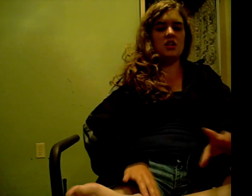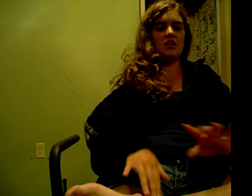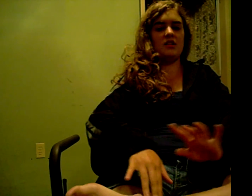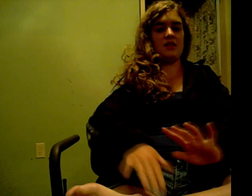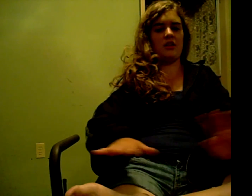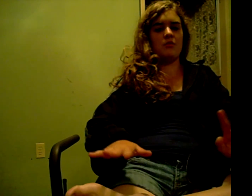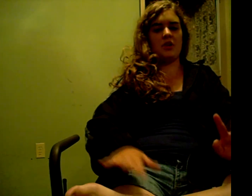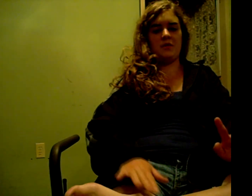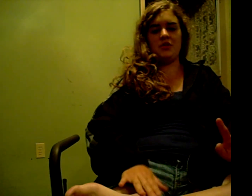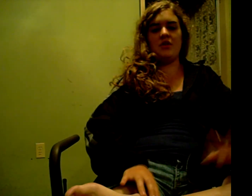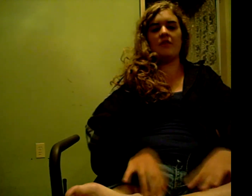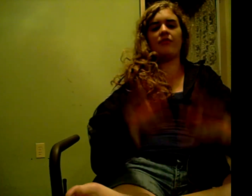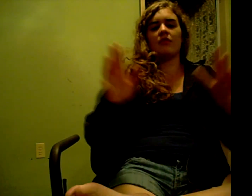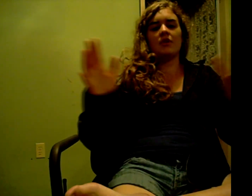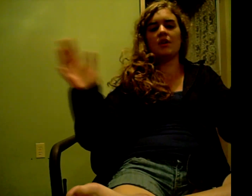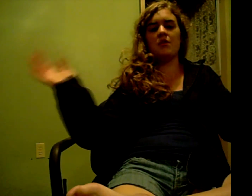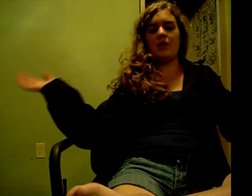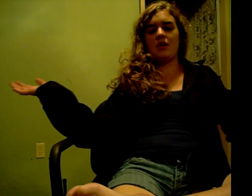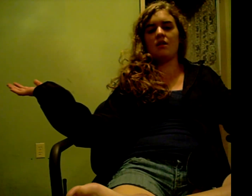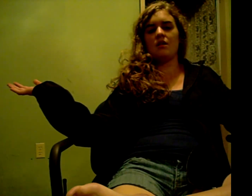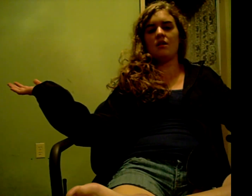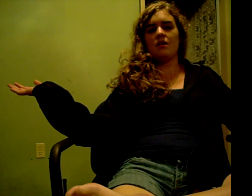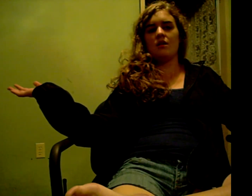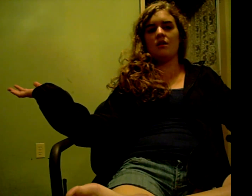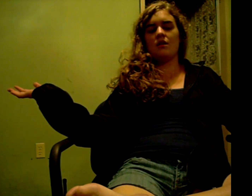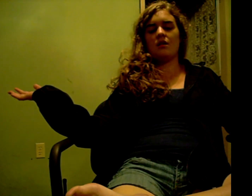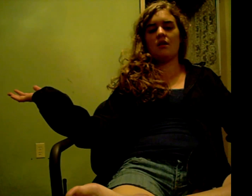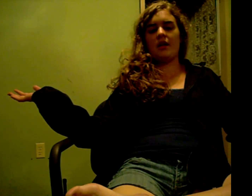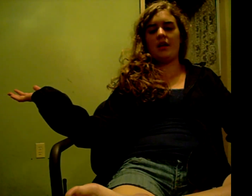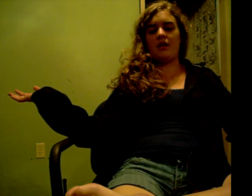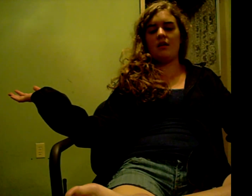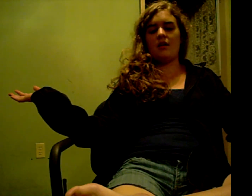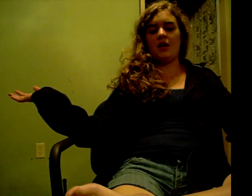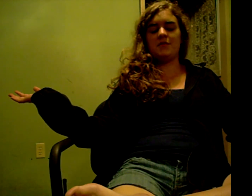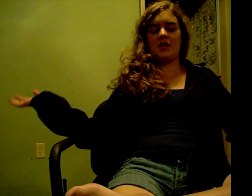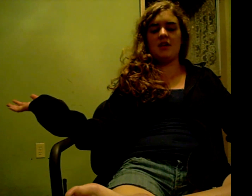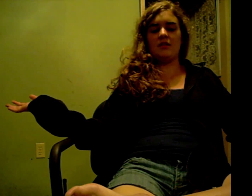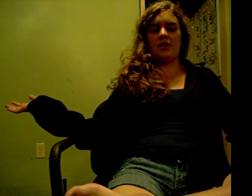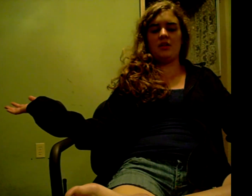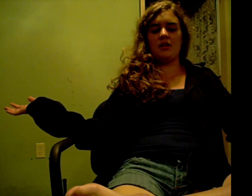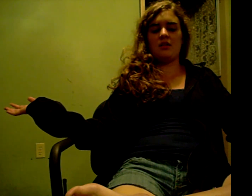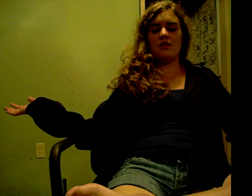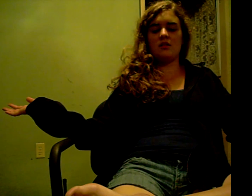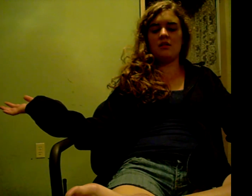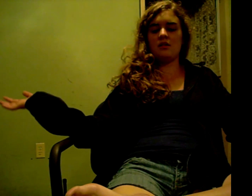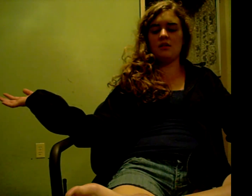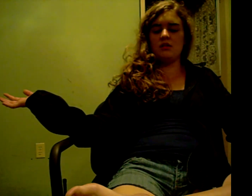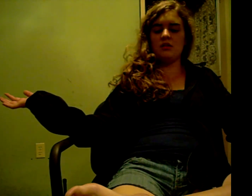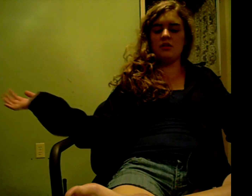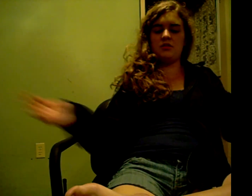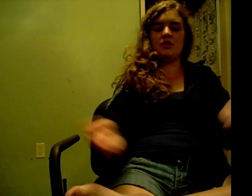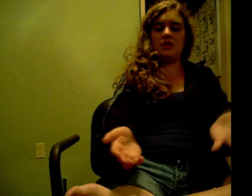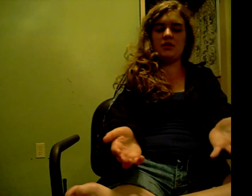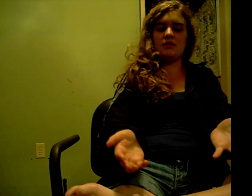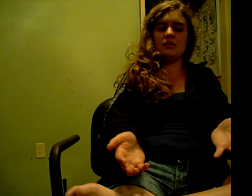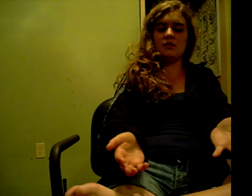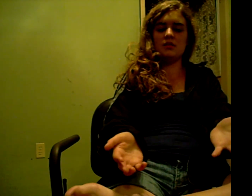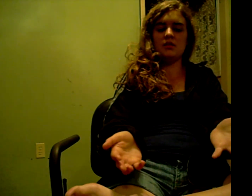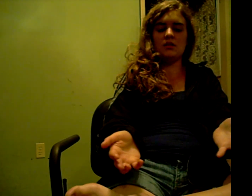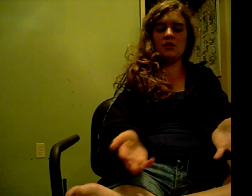did exactly what I was doing and it went. And I'm standing there like, are serious? Are